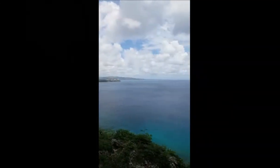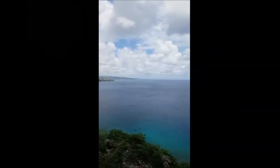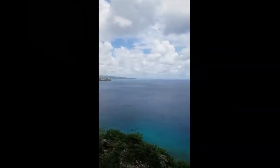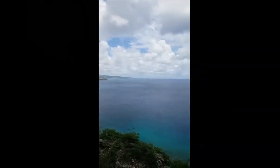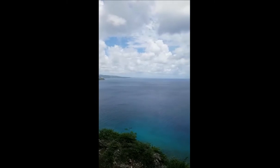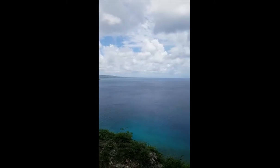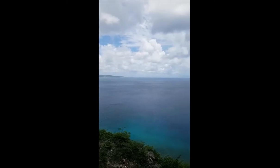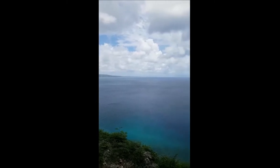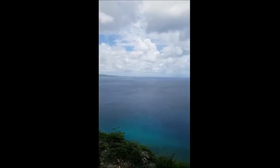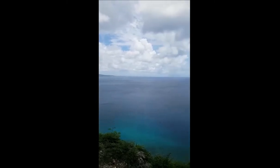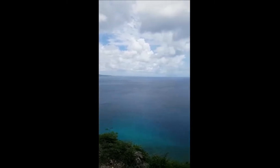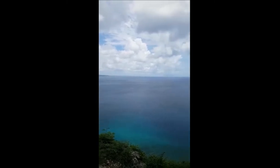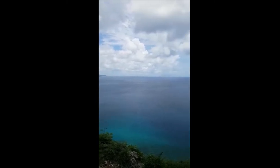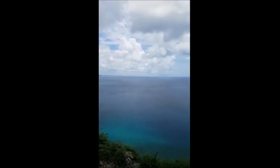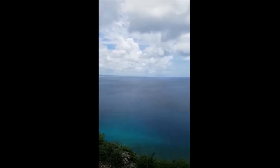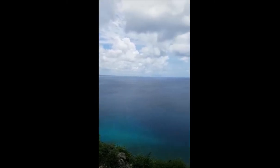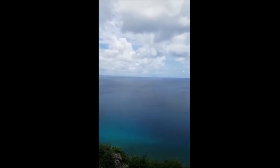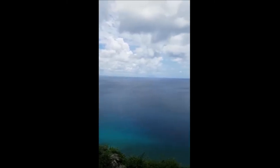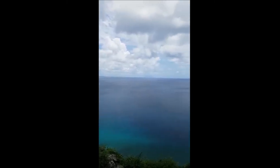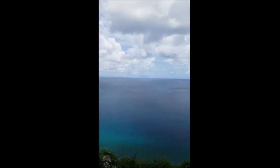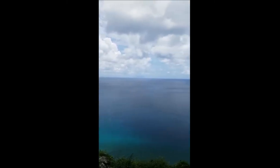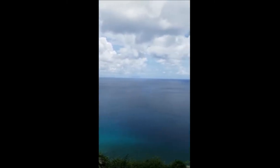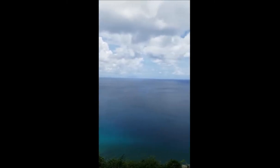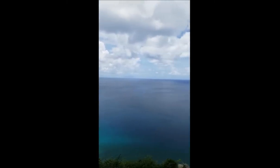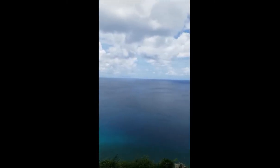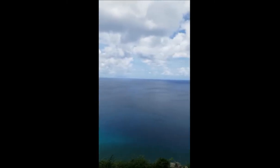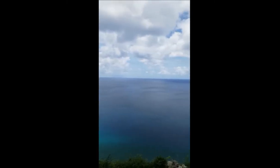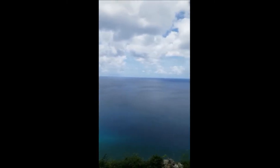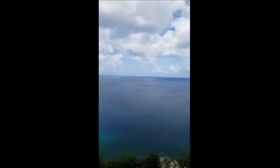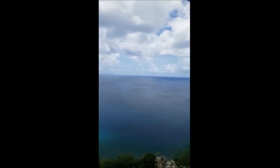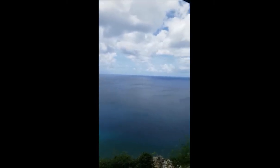Send why to help,